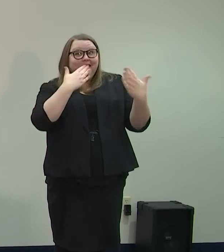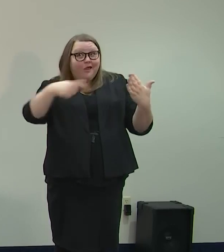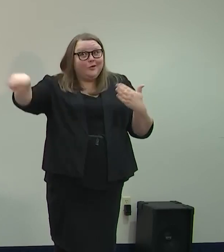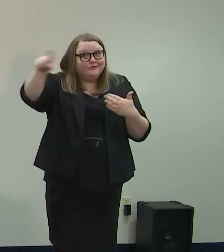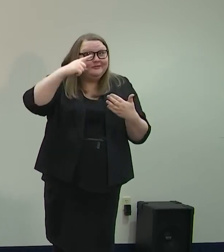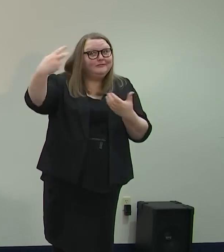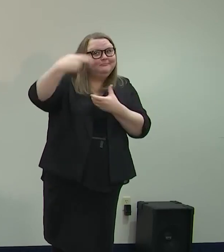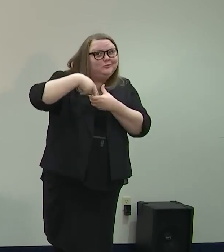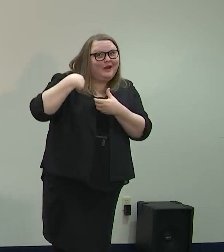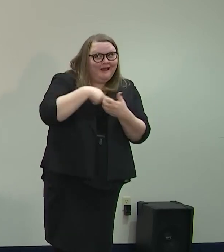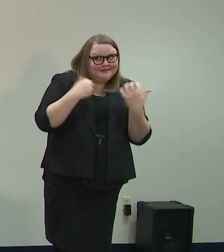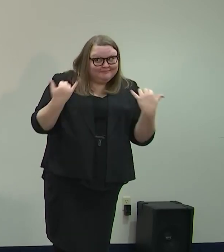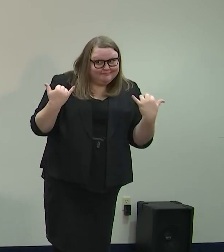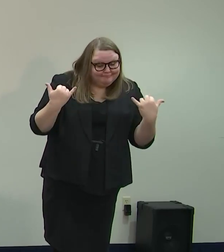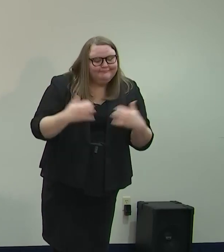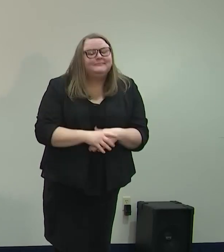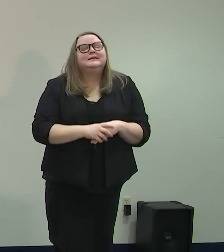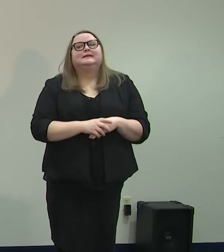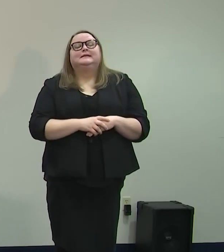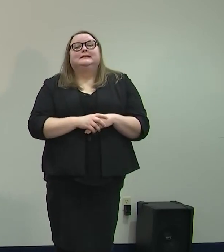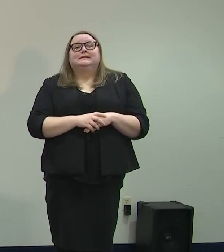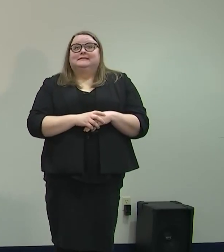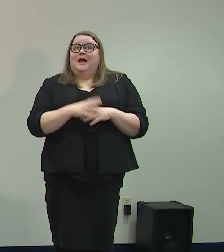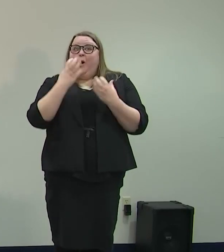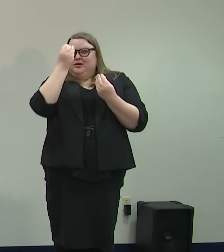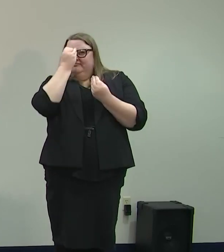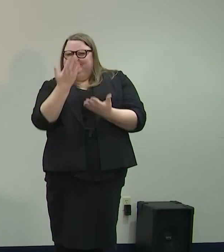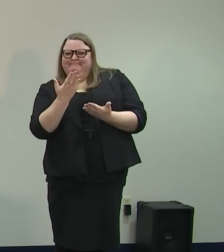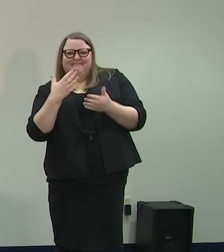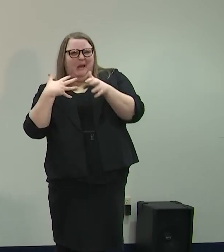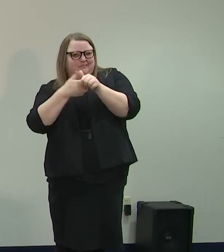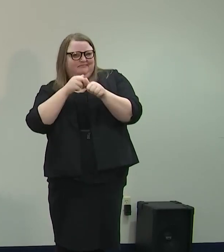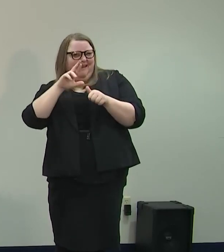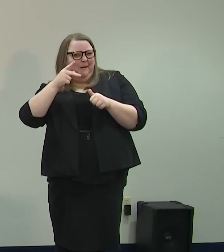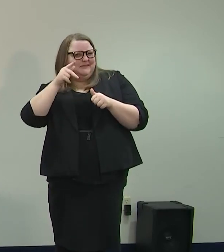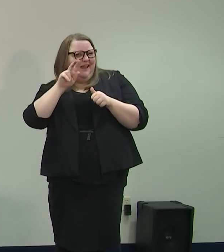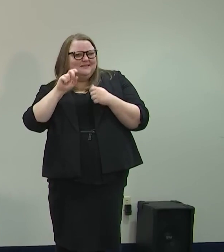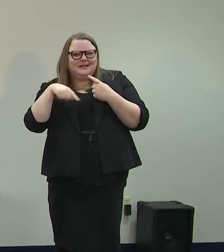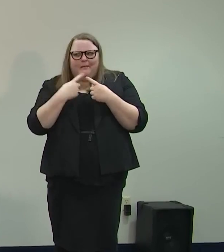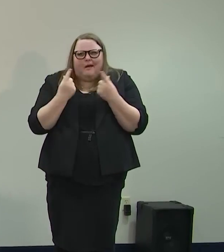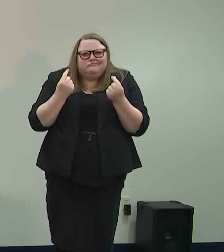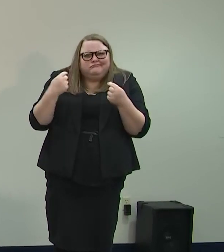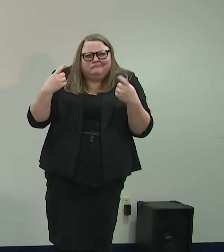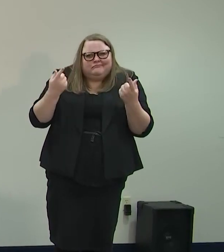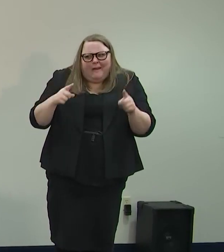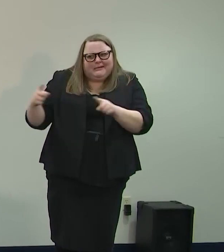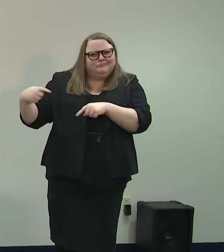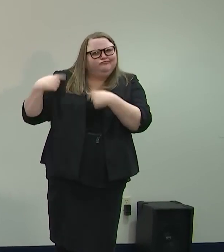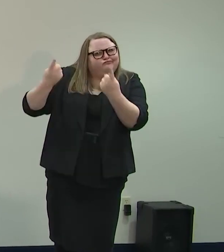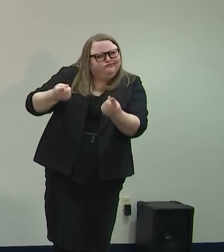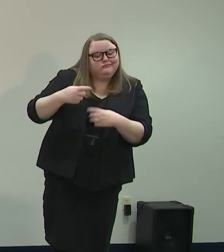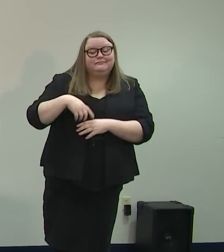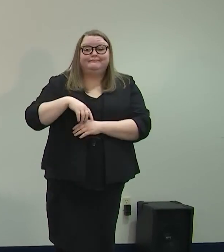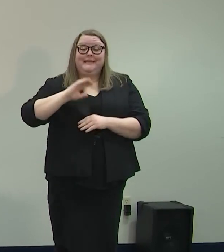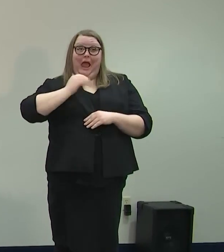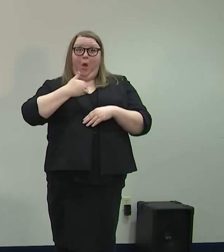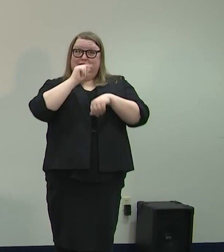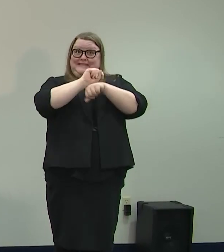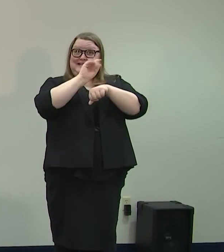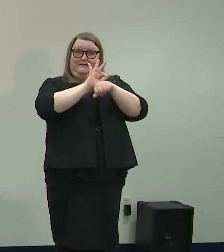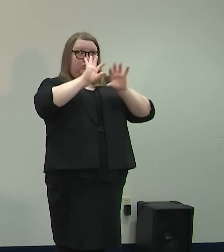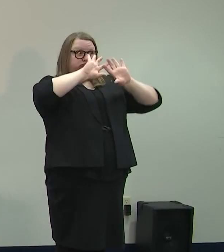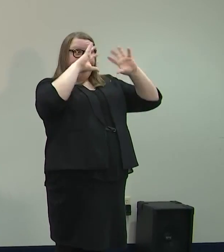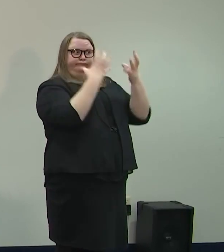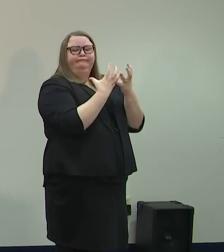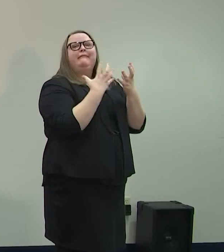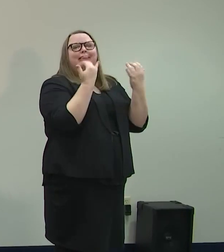For joining us here this afternoon, I want to give you some updates on where we stand on some various issues. Our task force met this morning. I'm sure